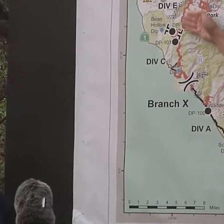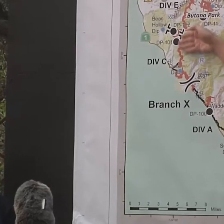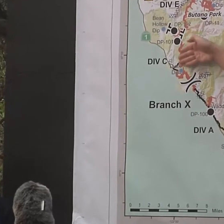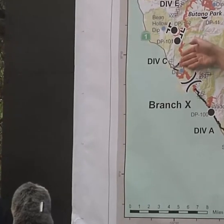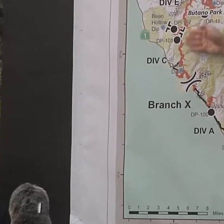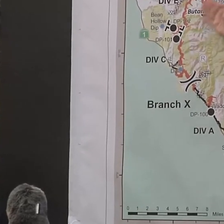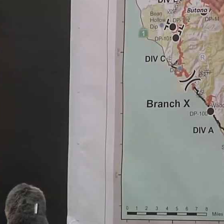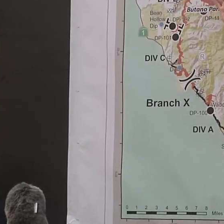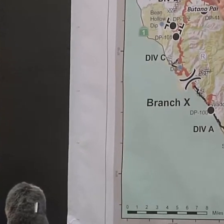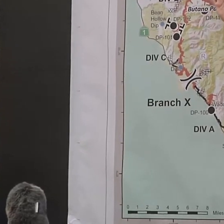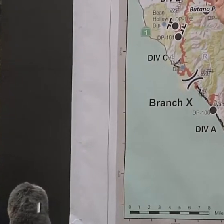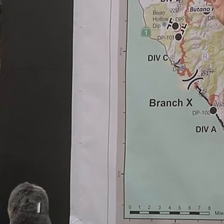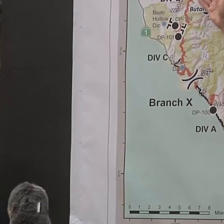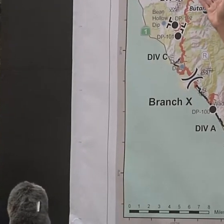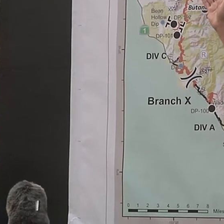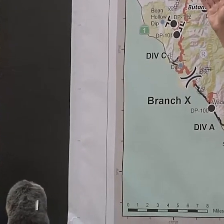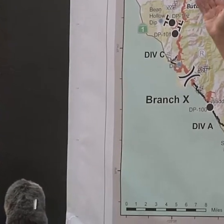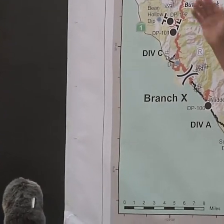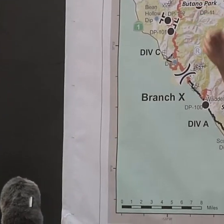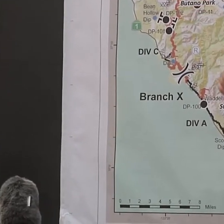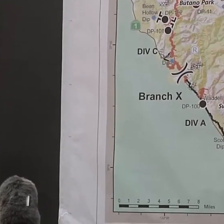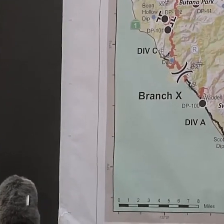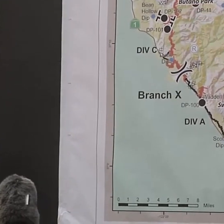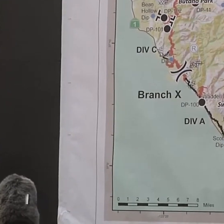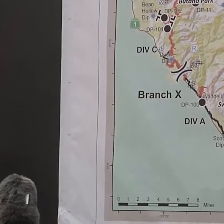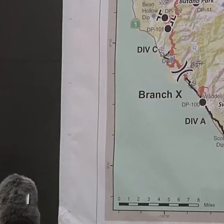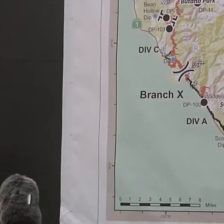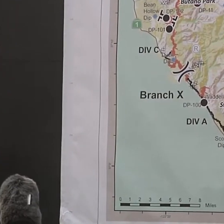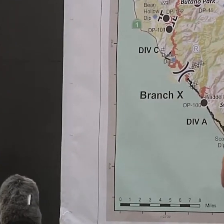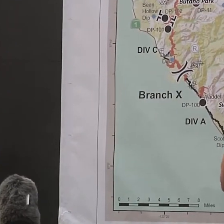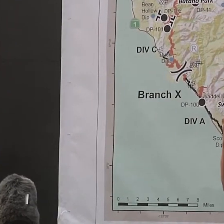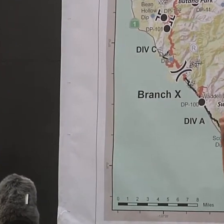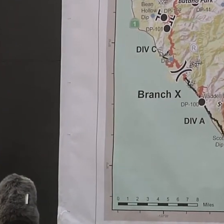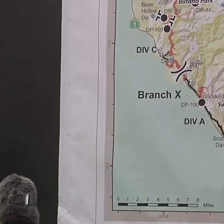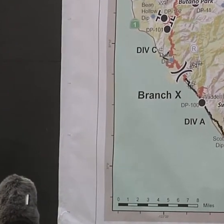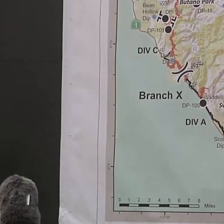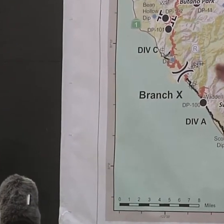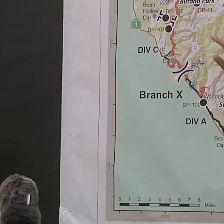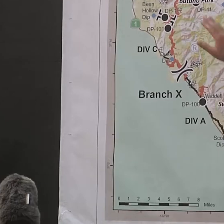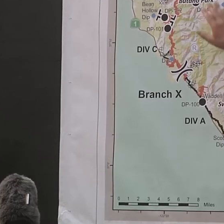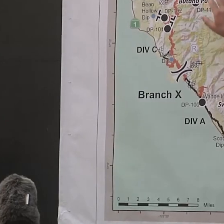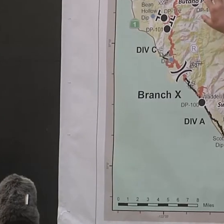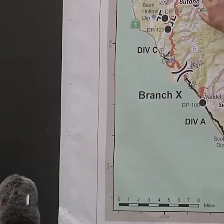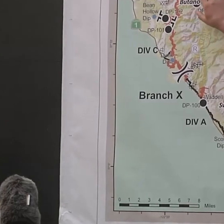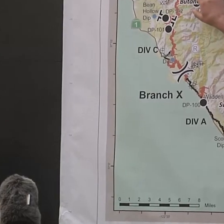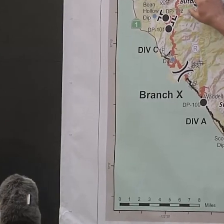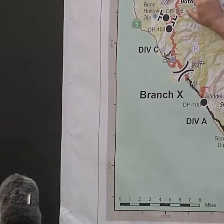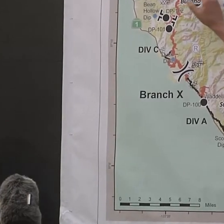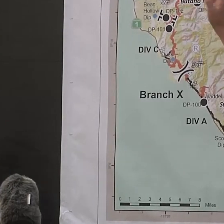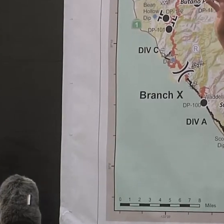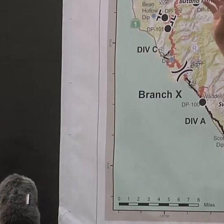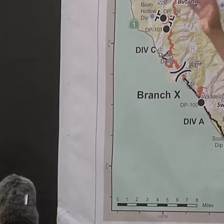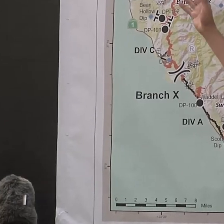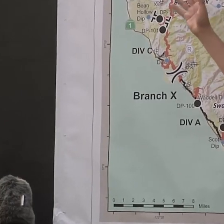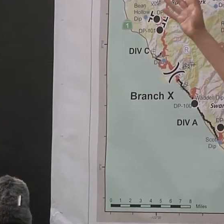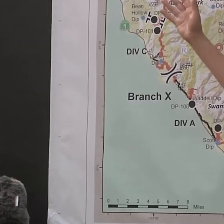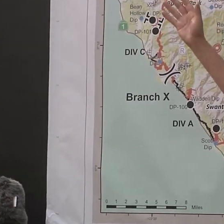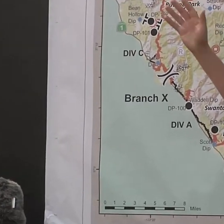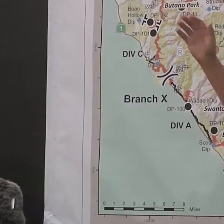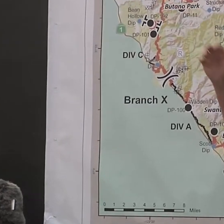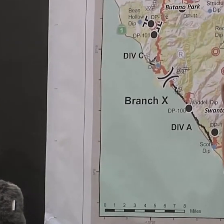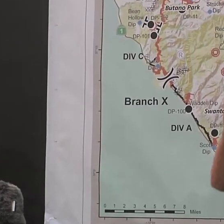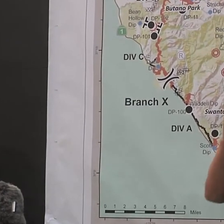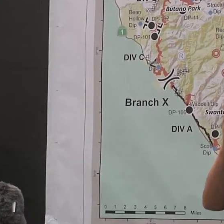Moving around to Branch One, those communities such as Pescadero, La Honda, Lamar, fire is creeping down there and in